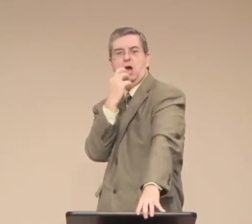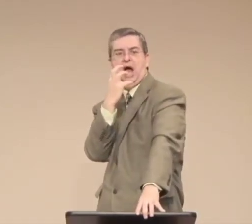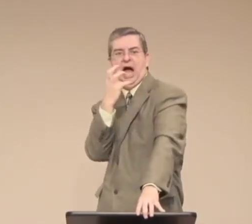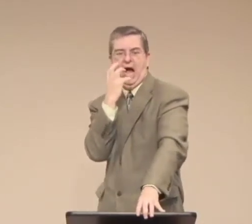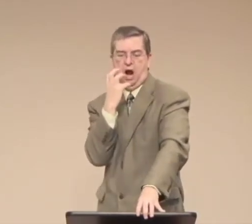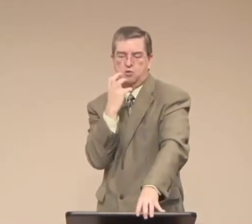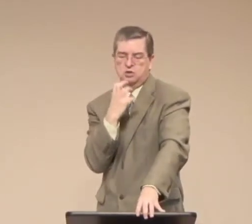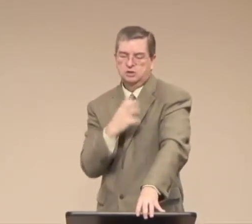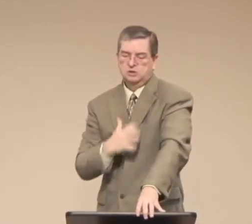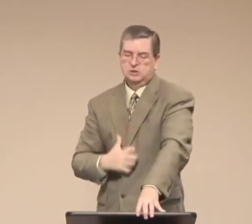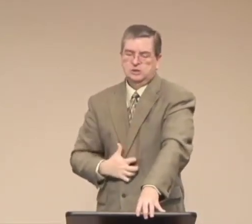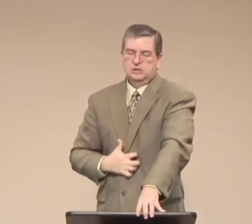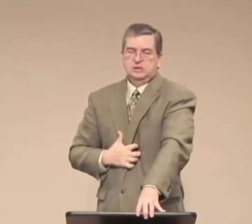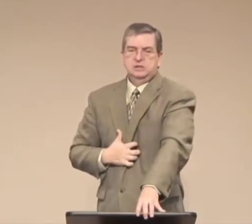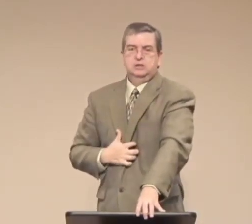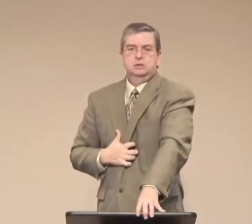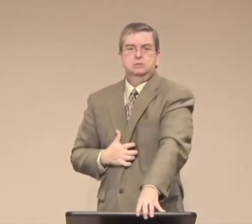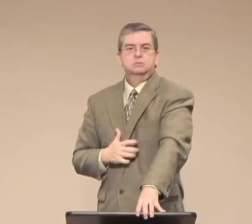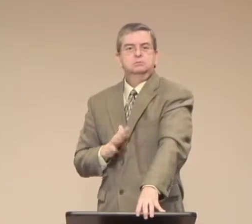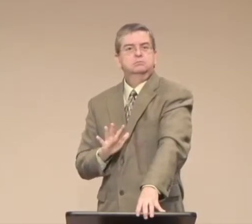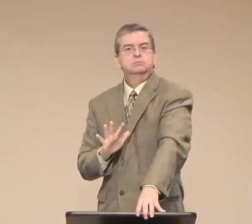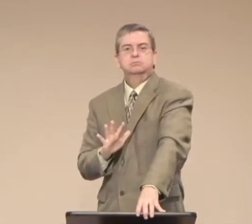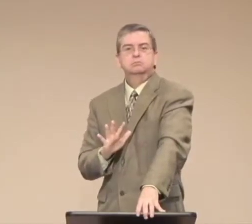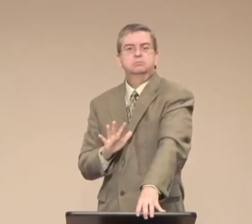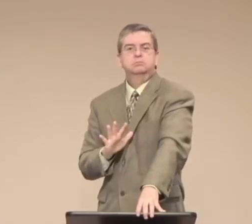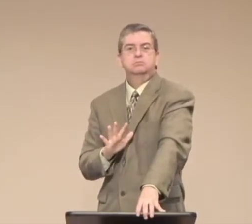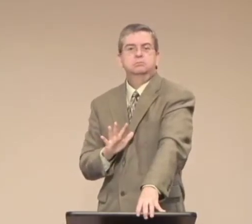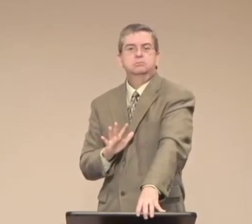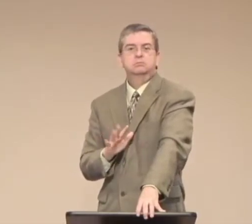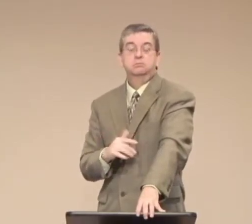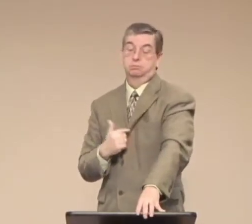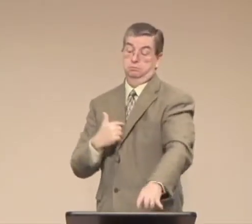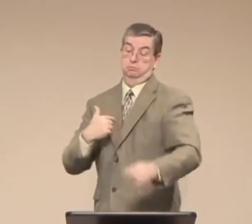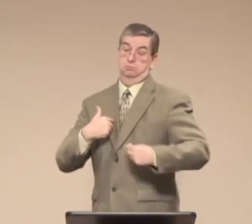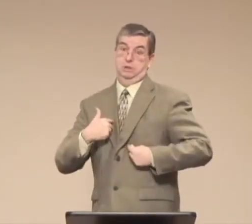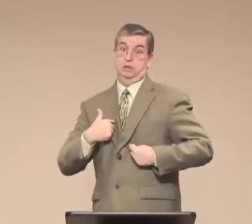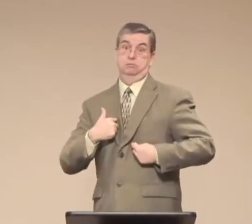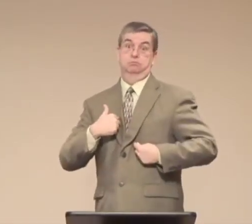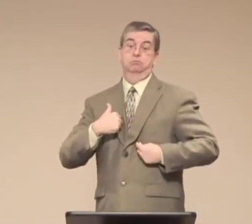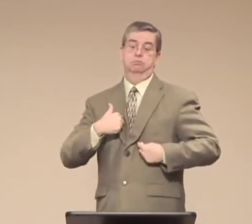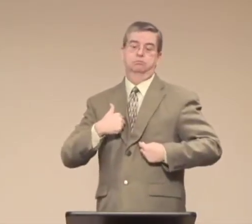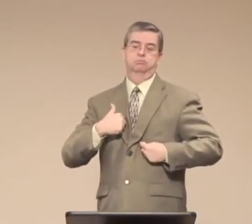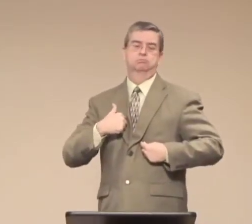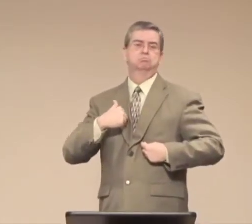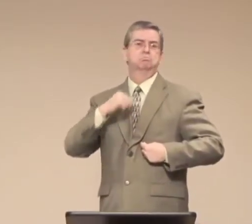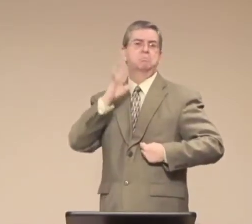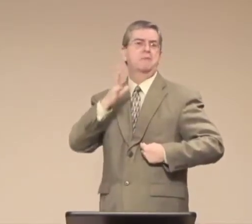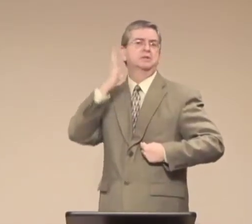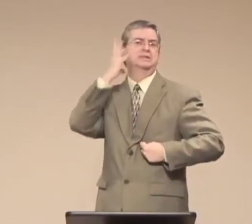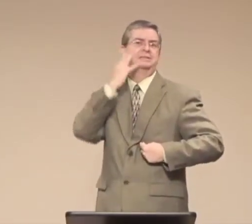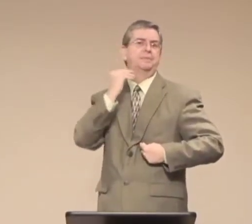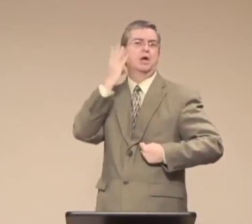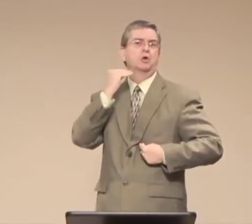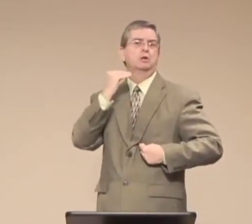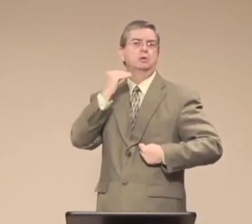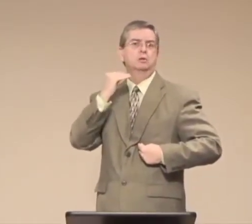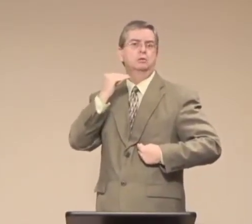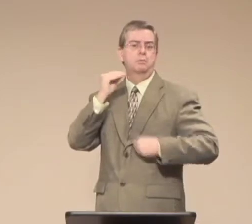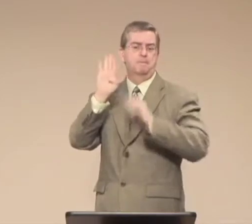And I ask you today not to let your bitterness and your hatred or your anger